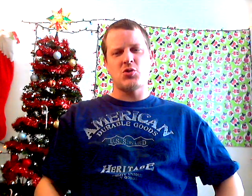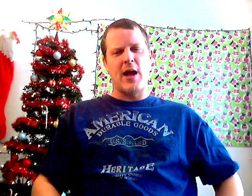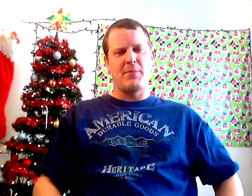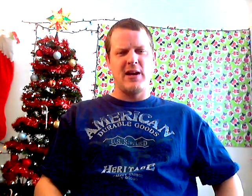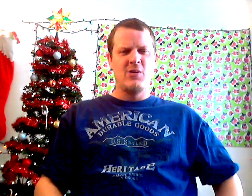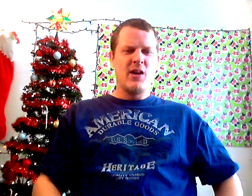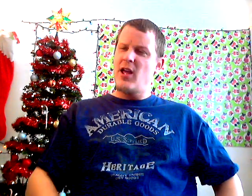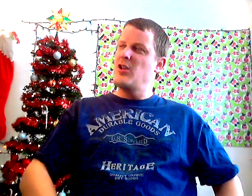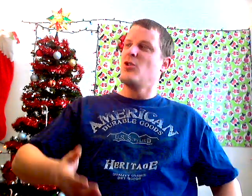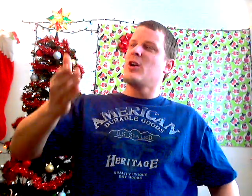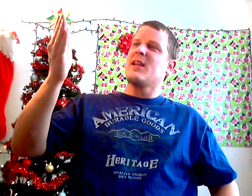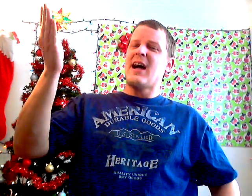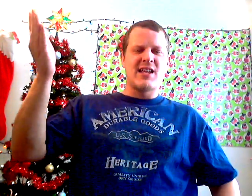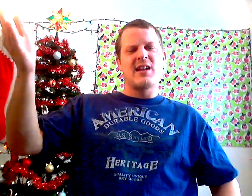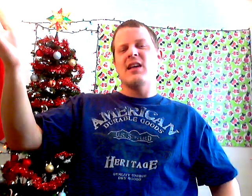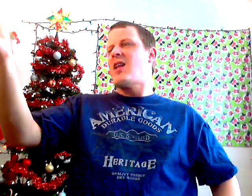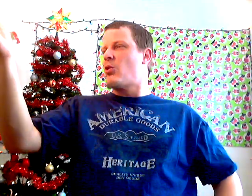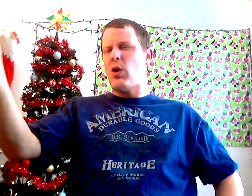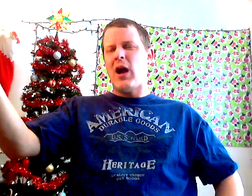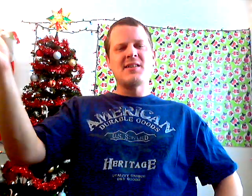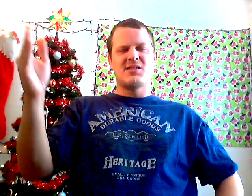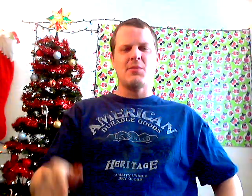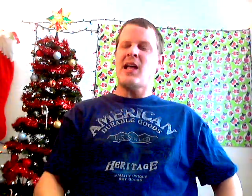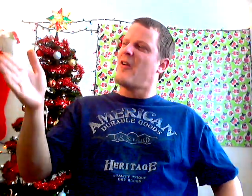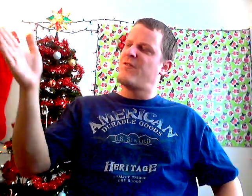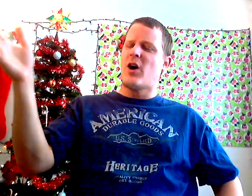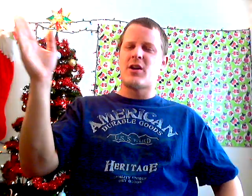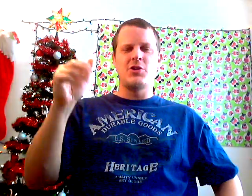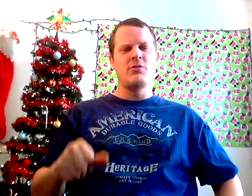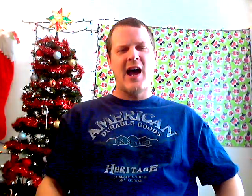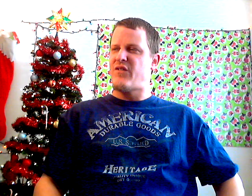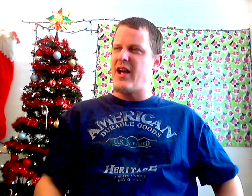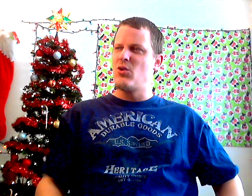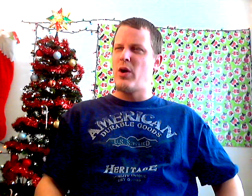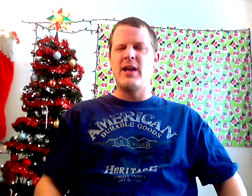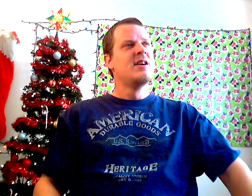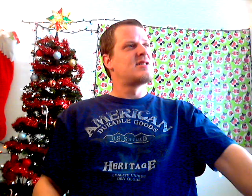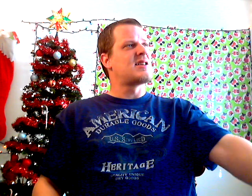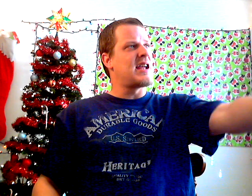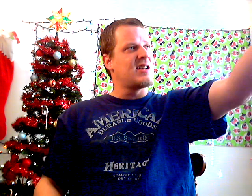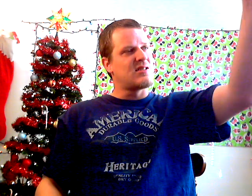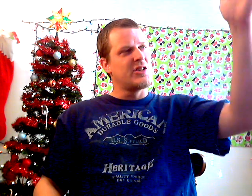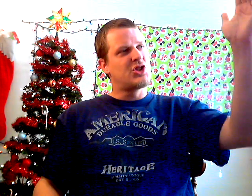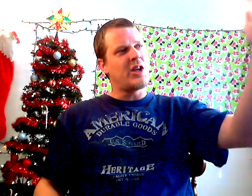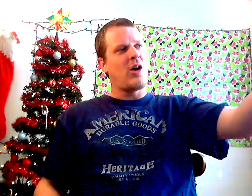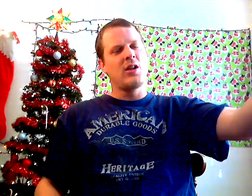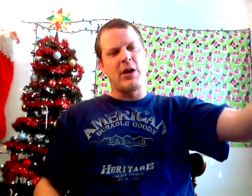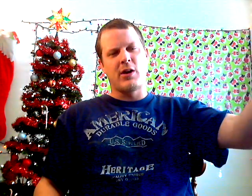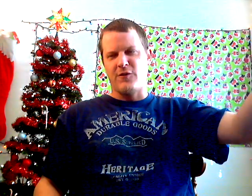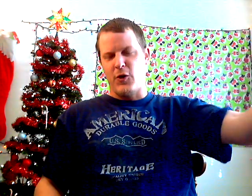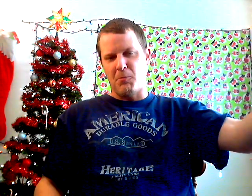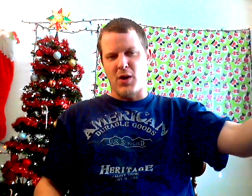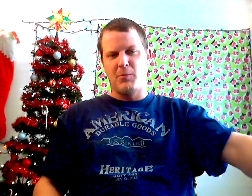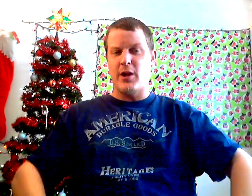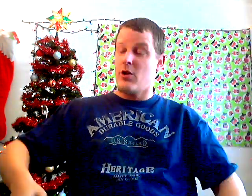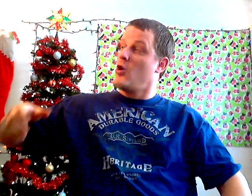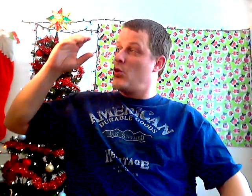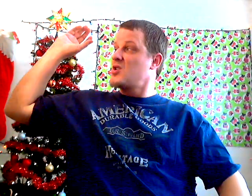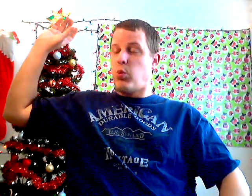strap on him. And you look at guys like, again, like Ron Simmons. How the fuck could you not find a way to take this legit All-American football player who was